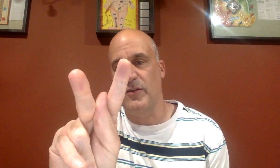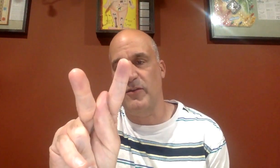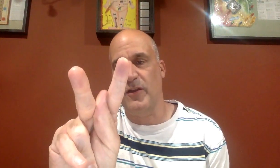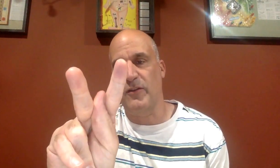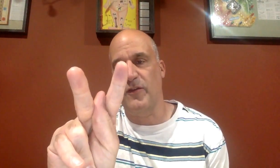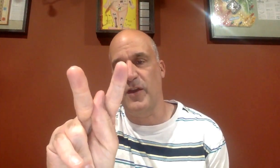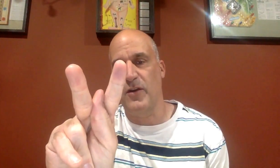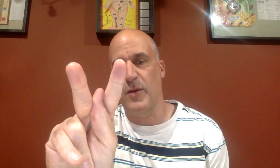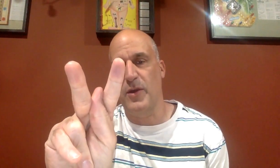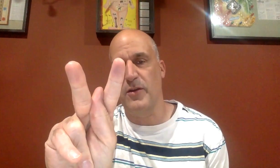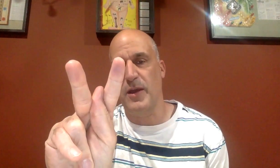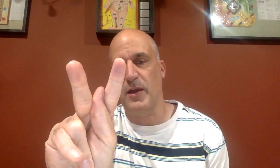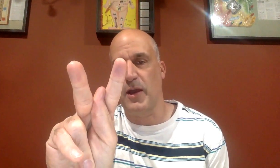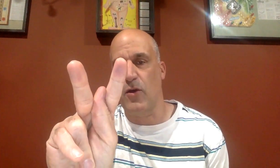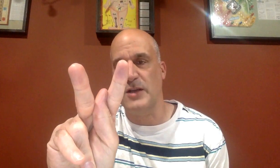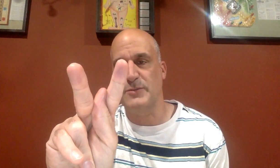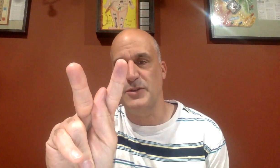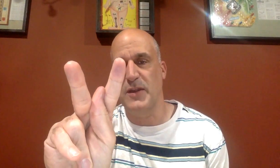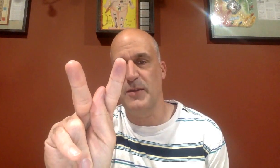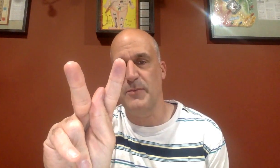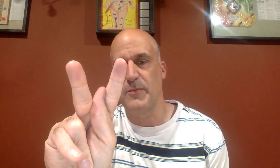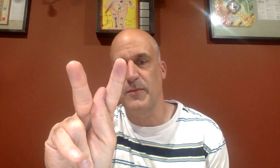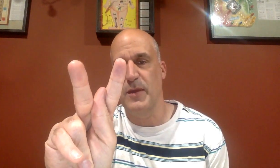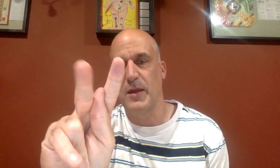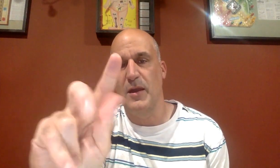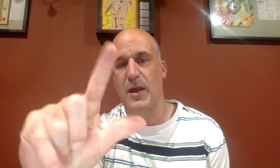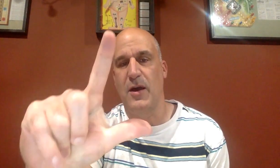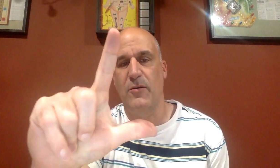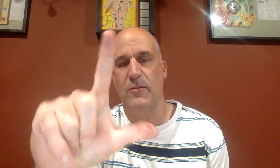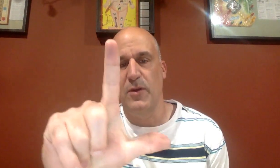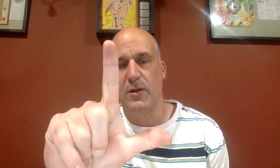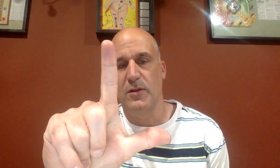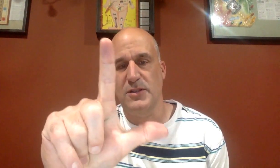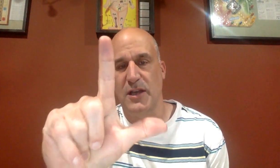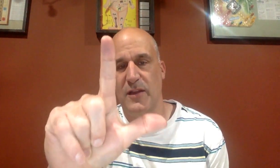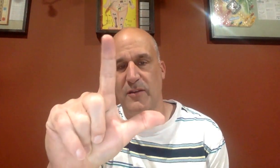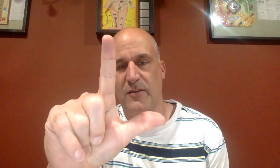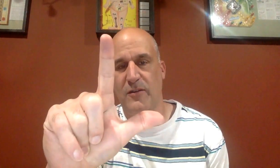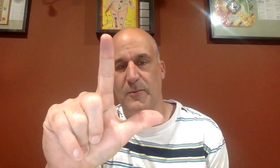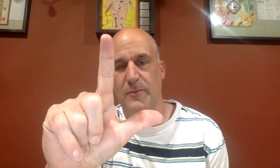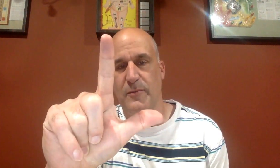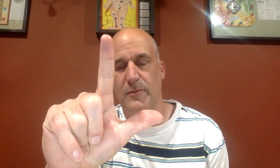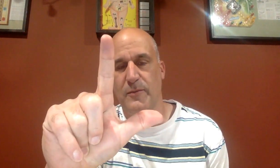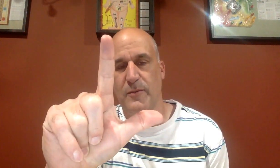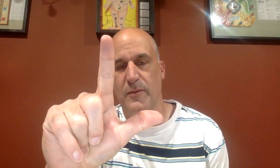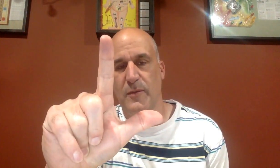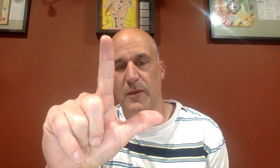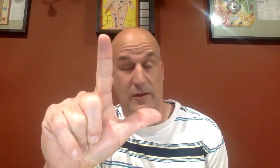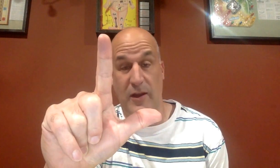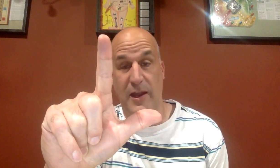stick this finger up here to make like a cross between them. L looks like this. It looks like an